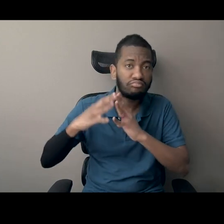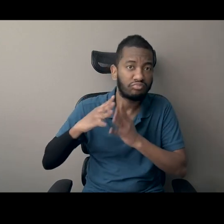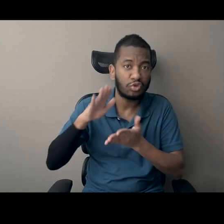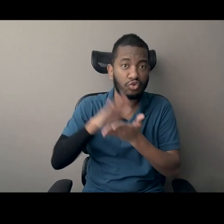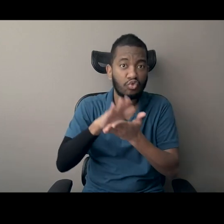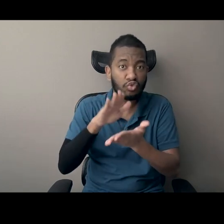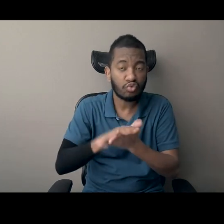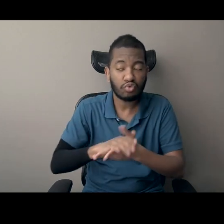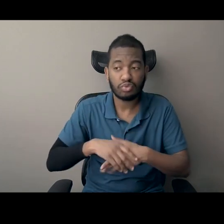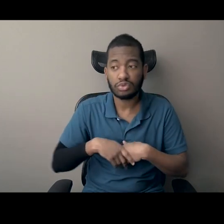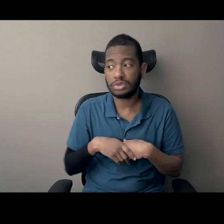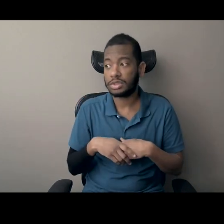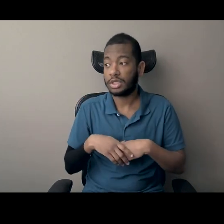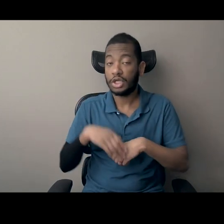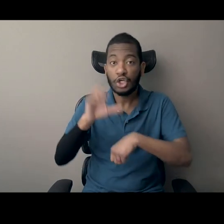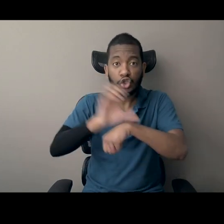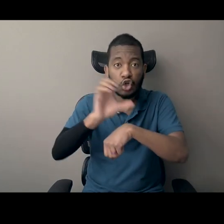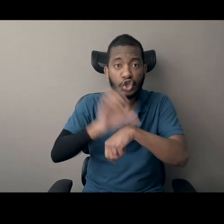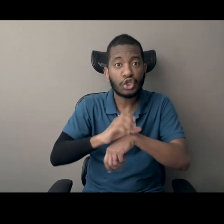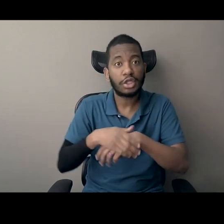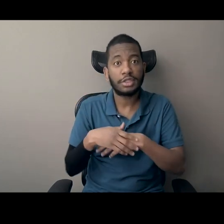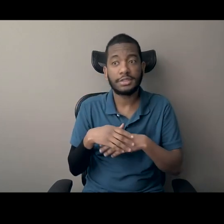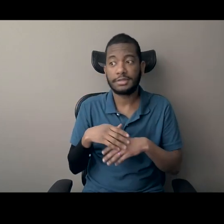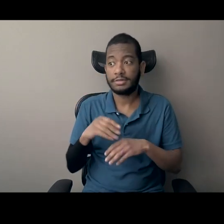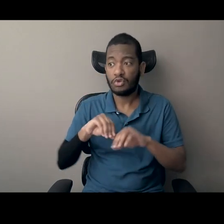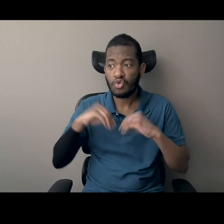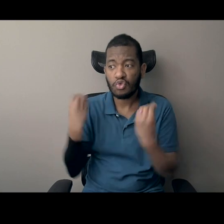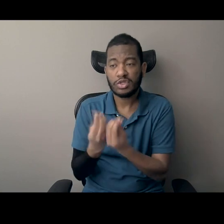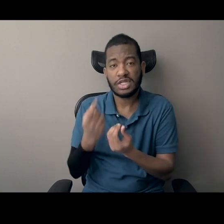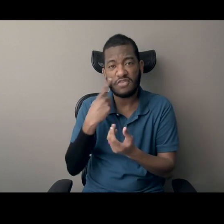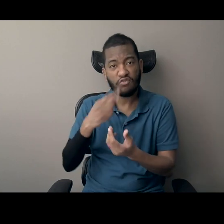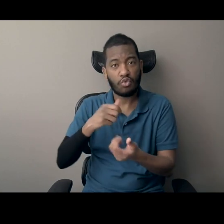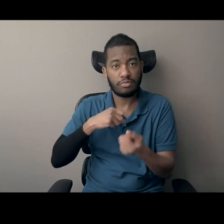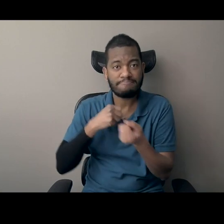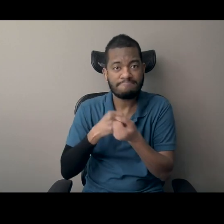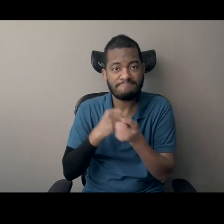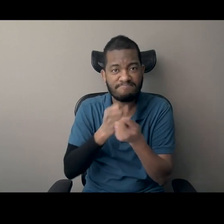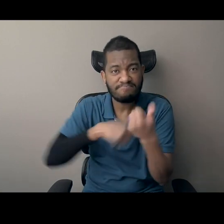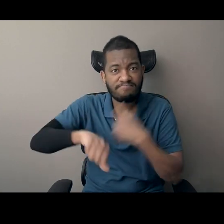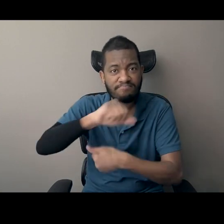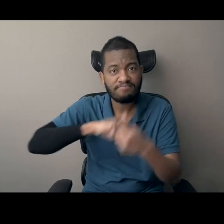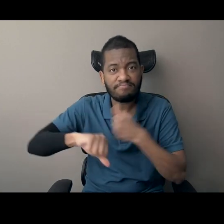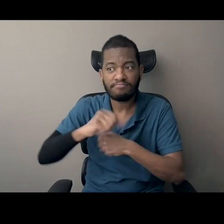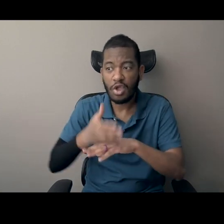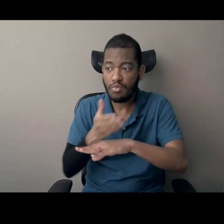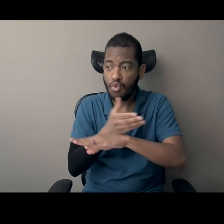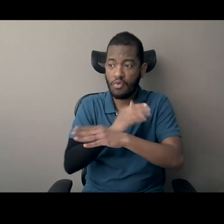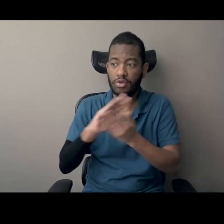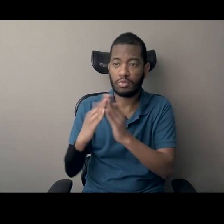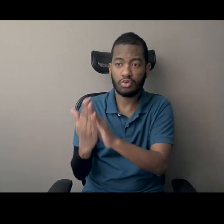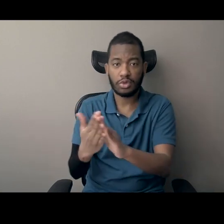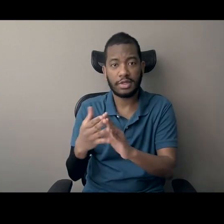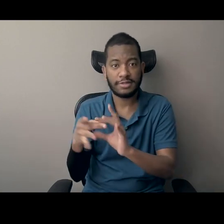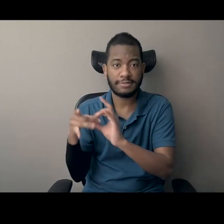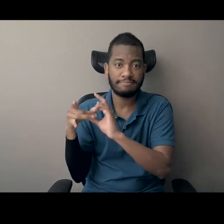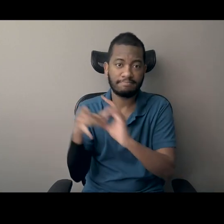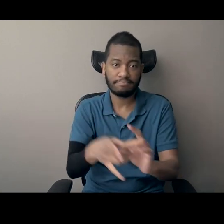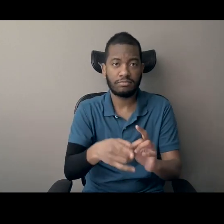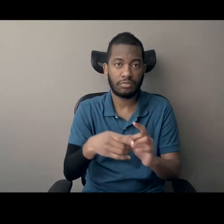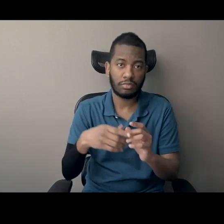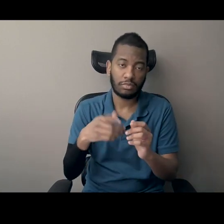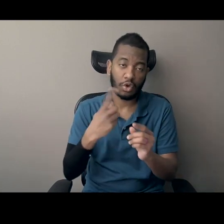building churches and mutual aid organizations, and essentially reconstituting their communities around safety and joy, all of which meant